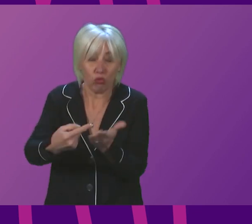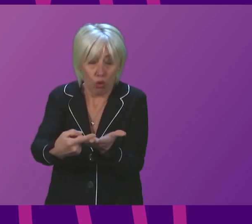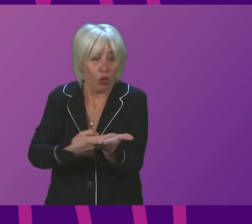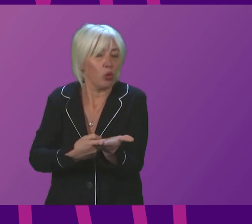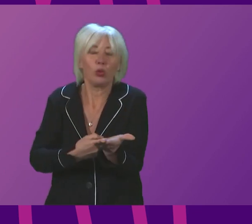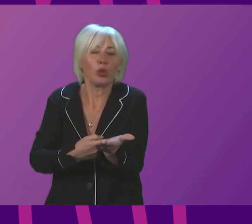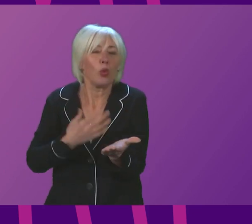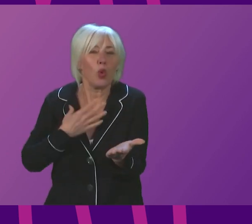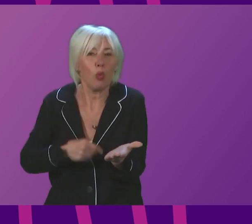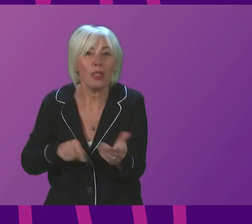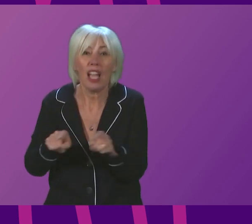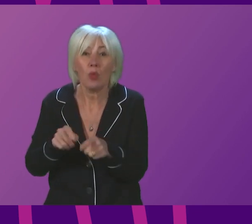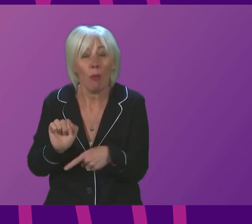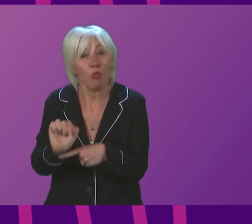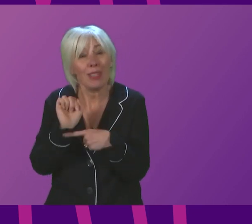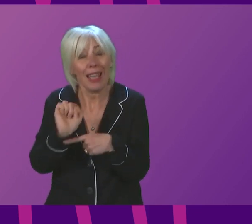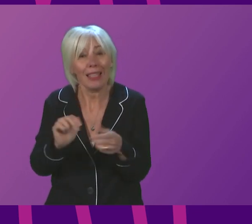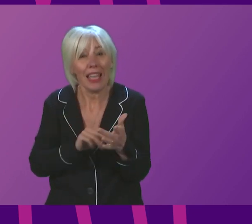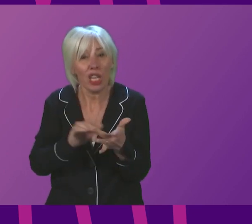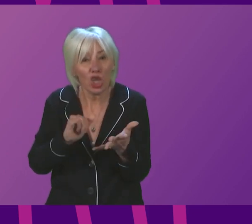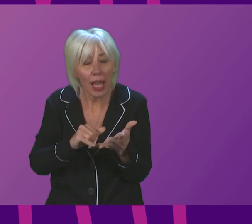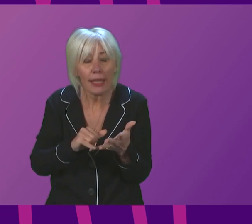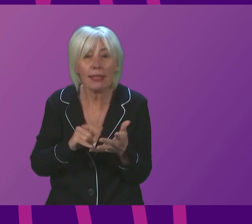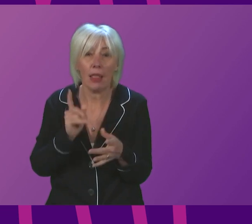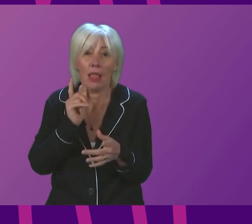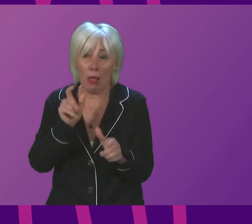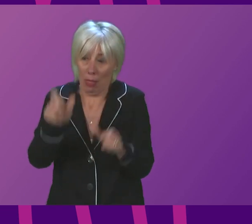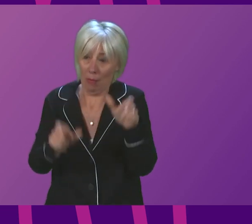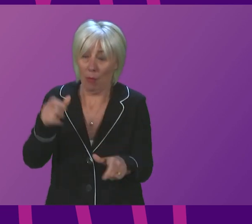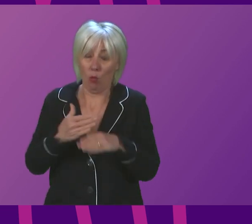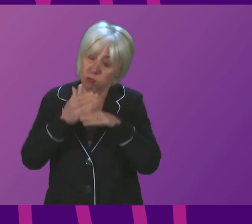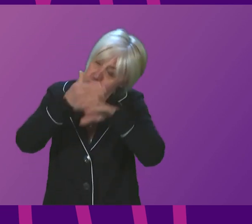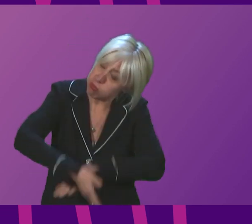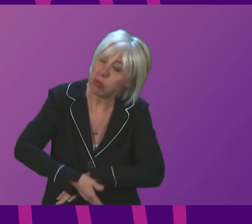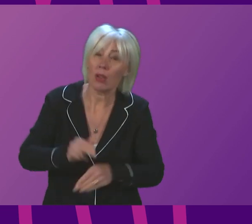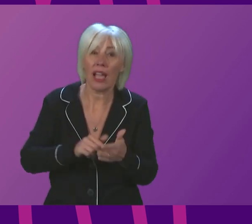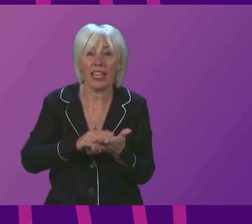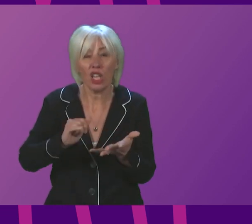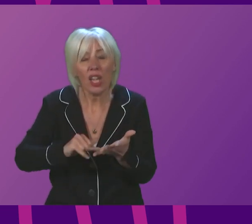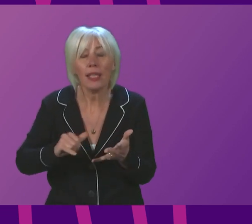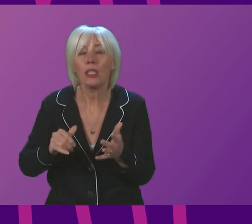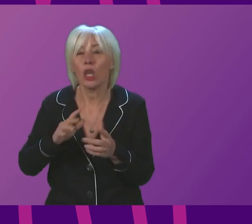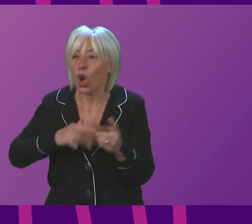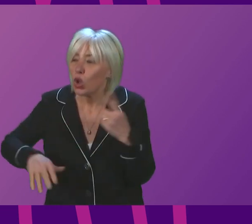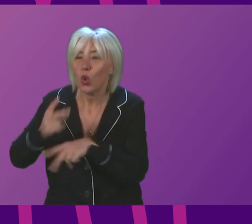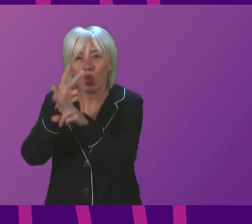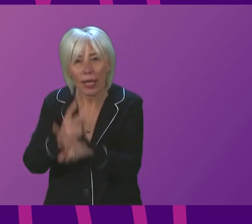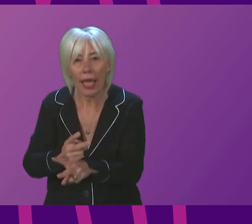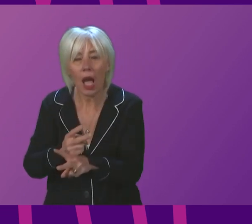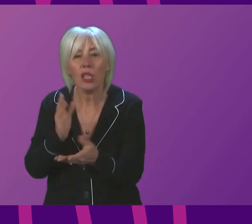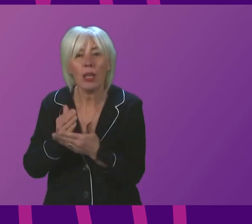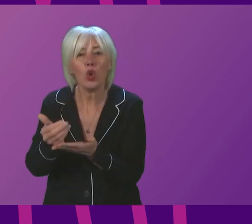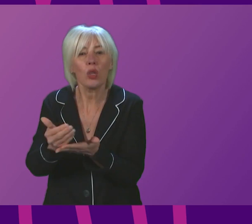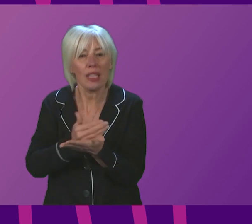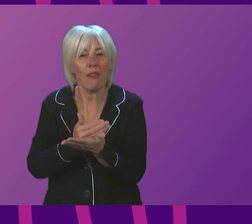help us protect the NHS and those who are working so hard in the NHS and social care to keep us all safe. please